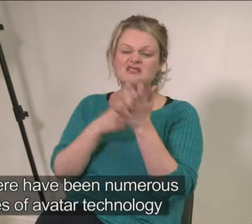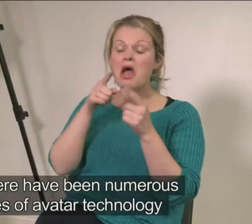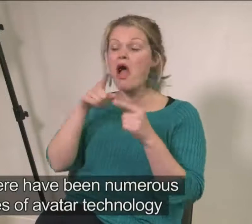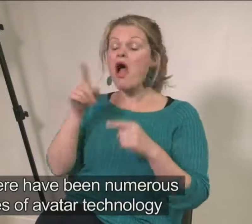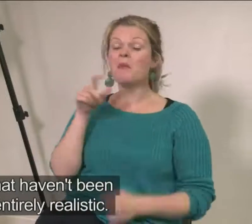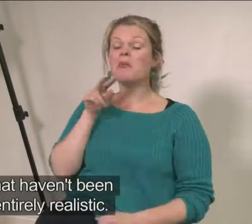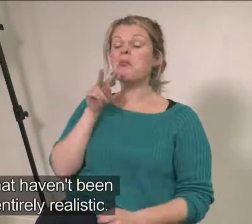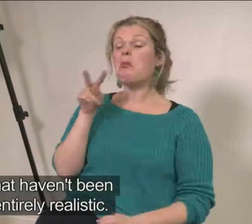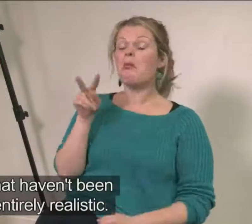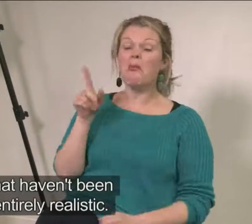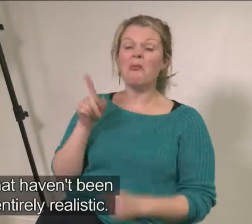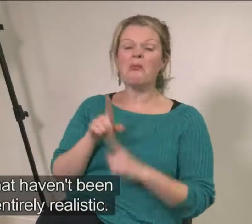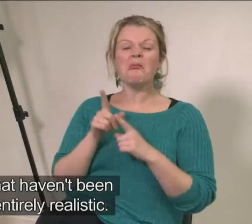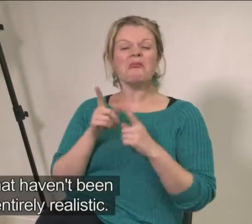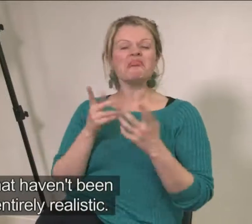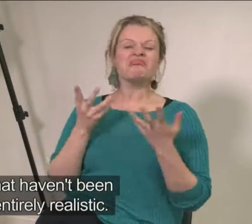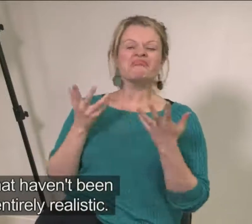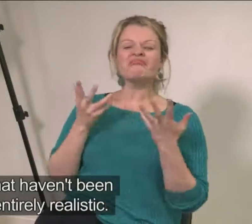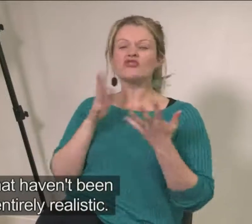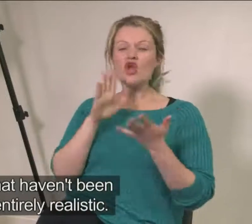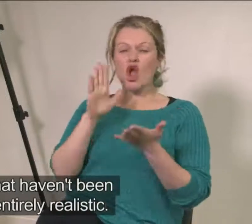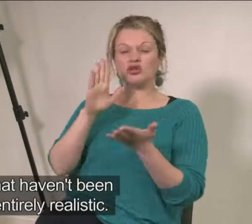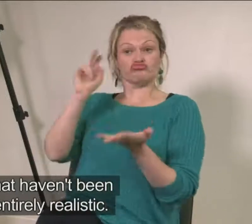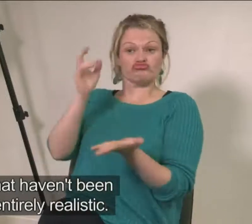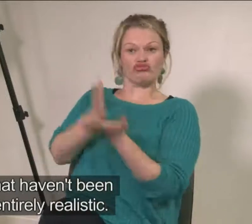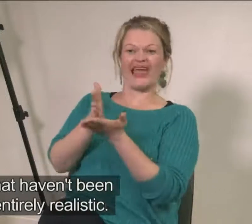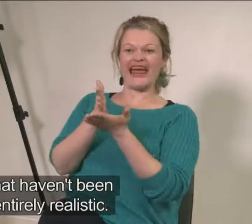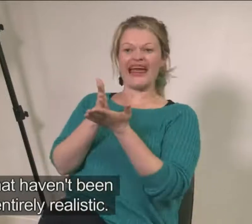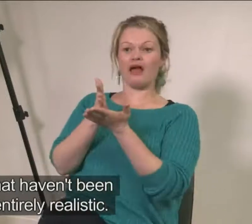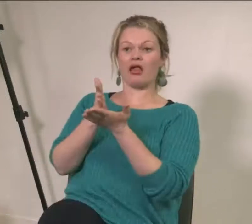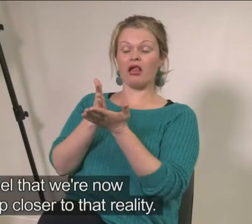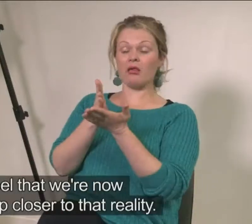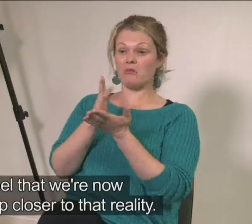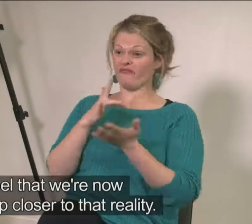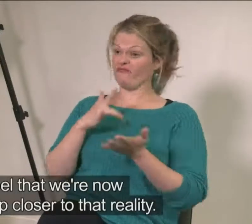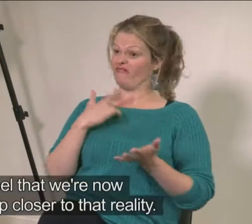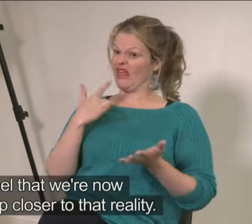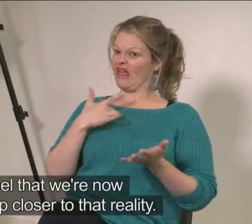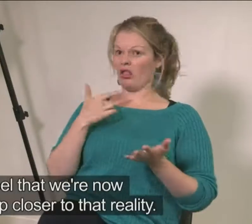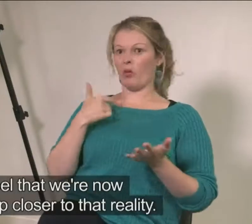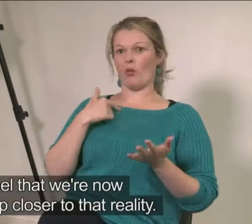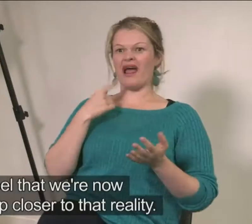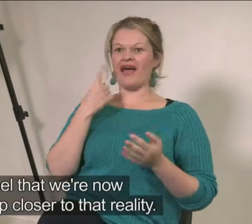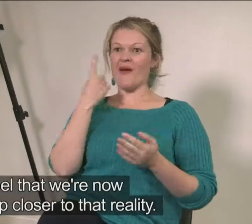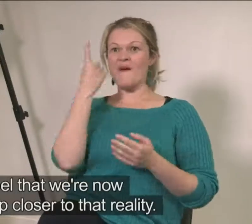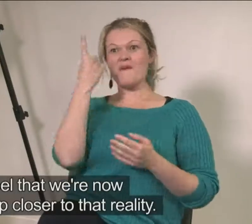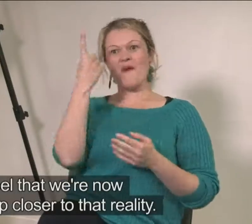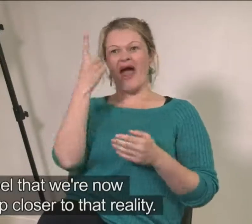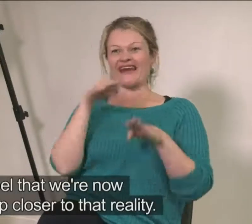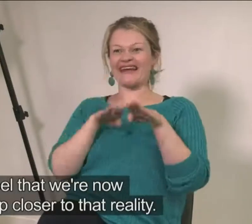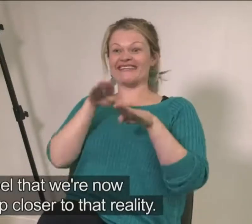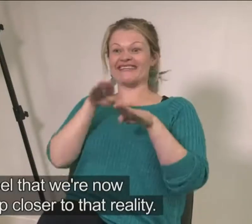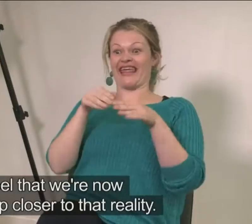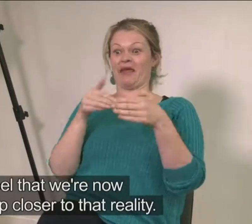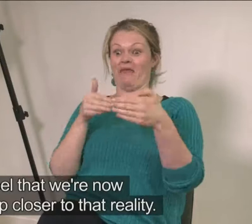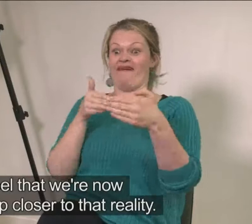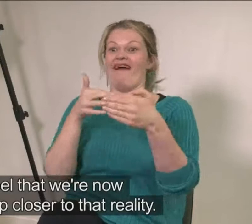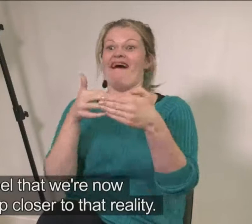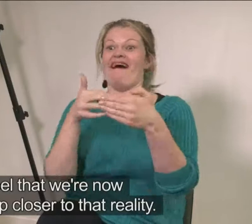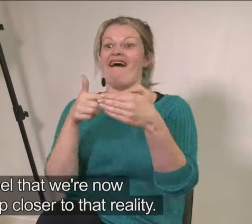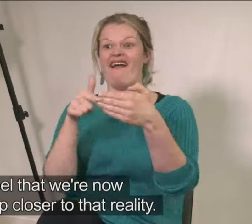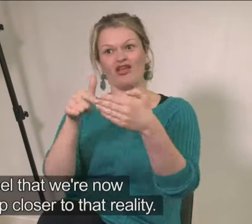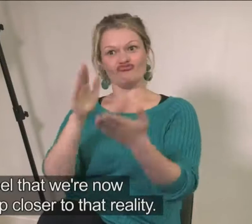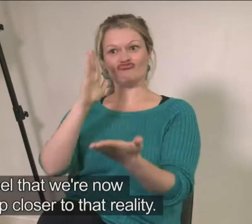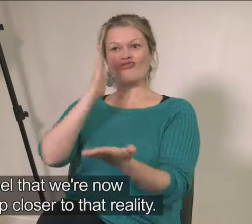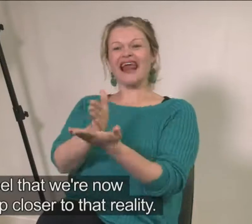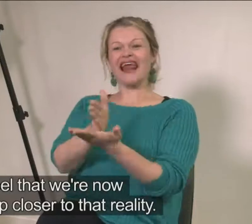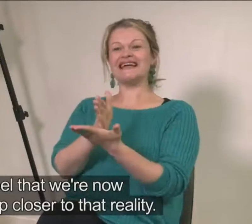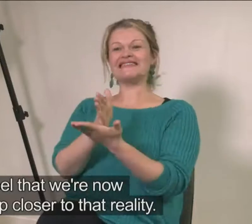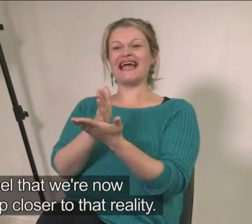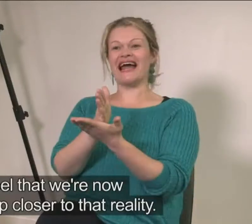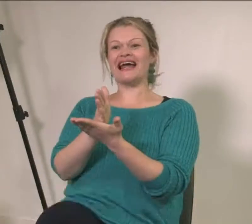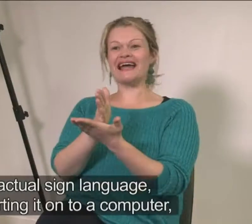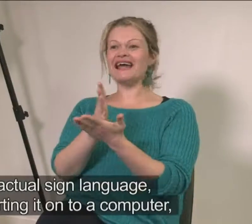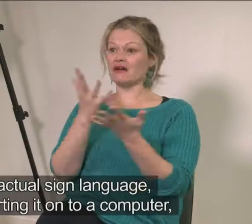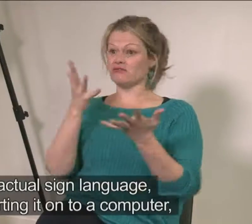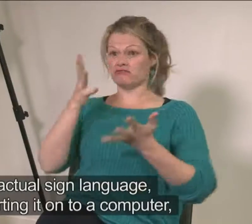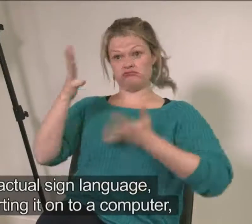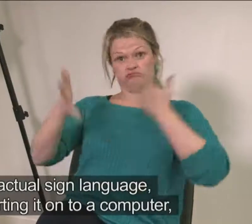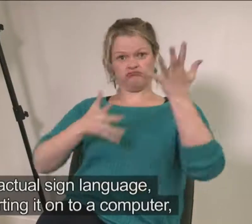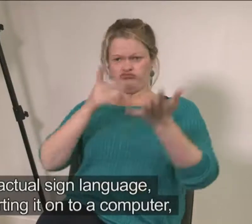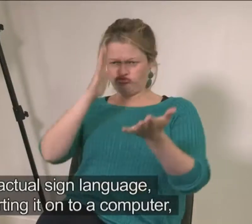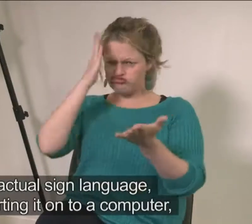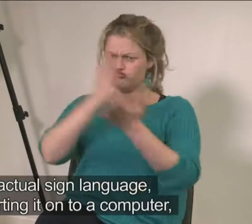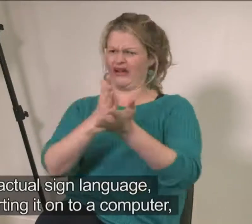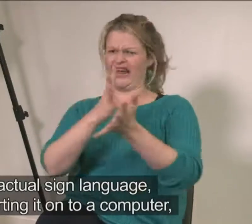technology that haven't been entirely realistic. I feel that we're now one step closer to that reality.